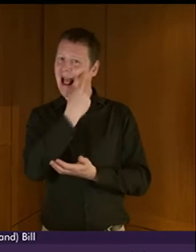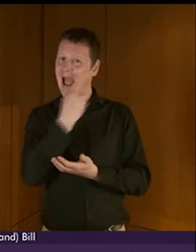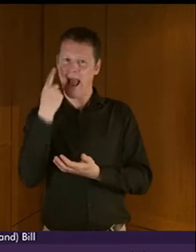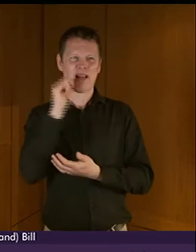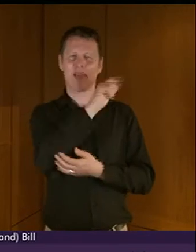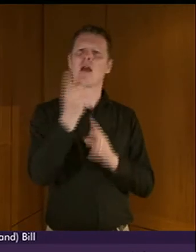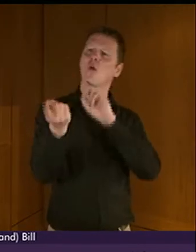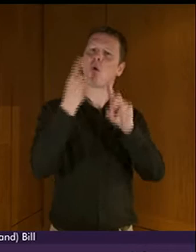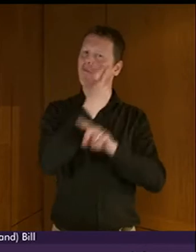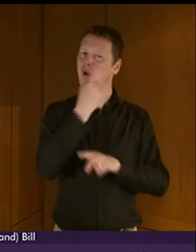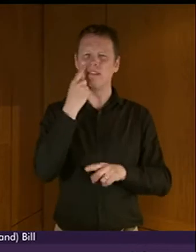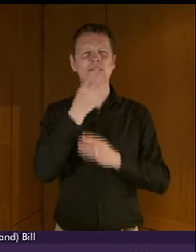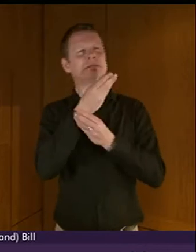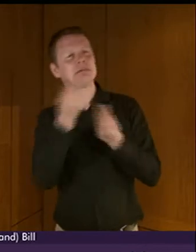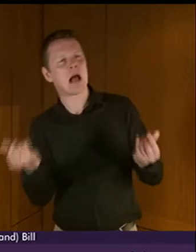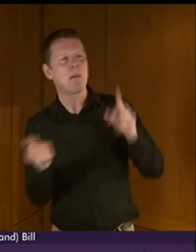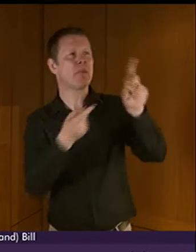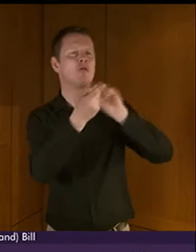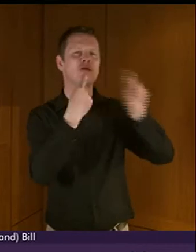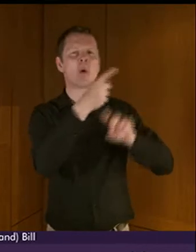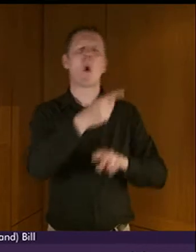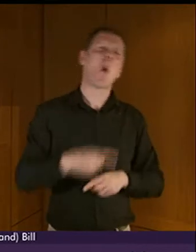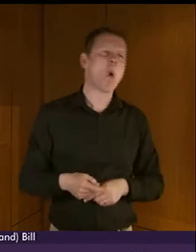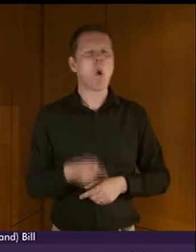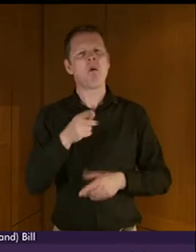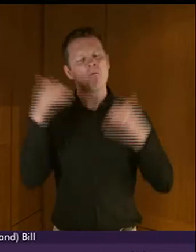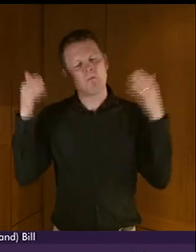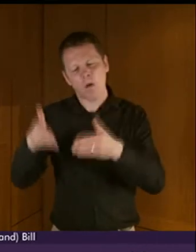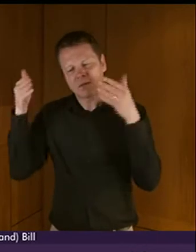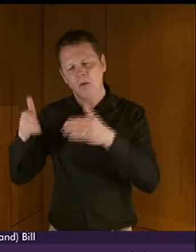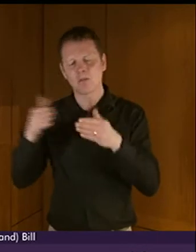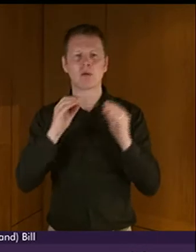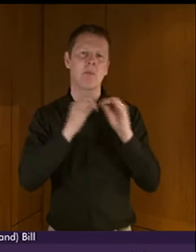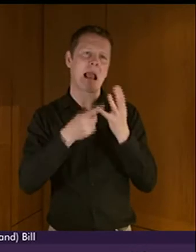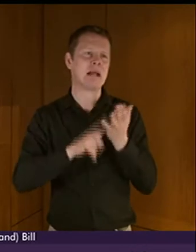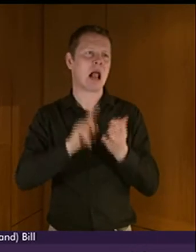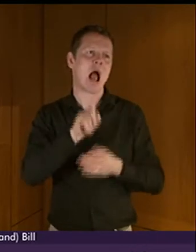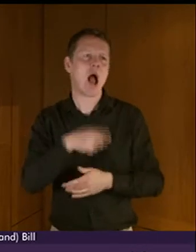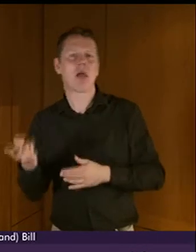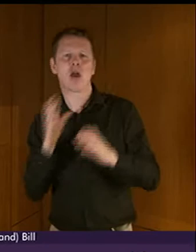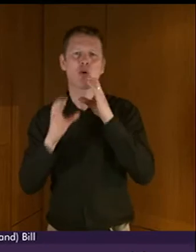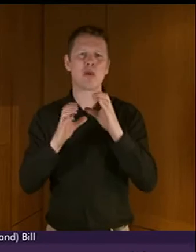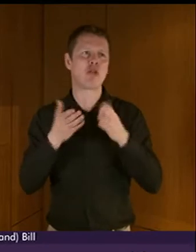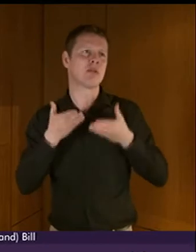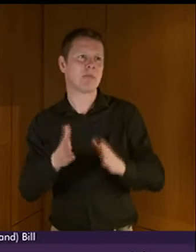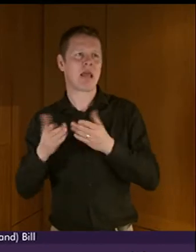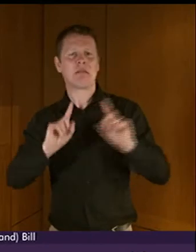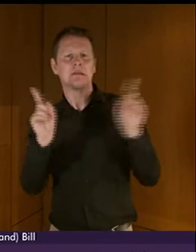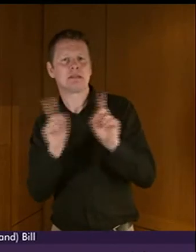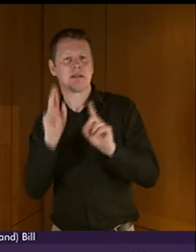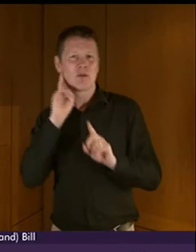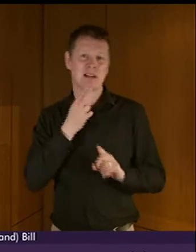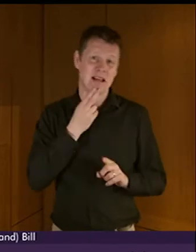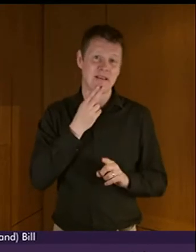evidence were concerned that a focus in British Sign Language could detract from other methods of communication used by deaf people